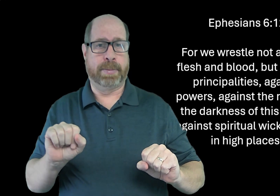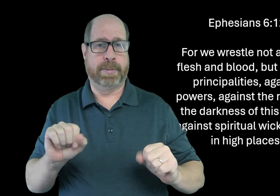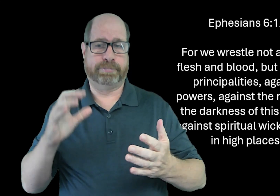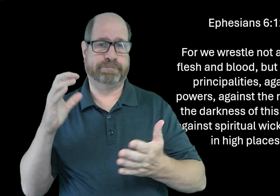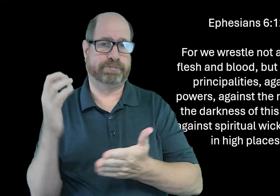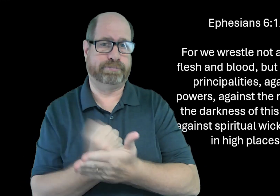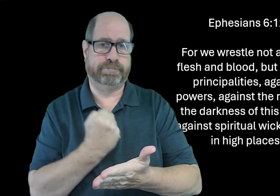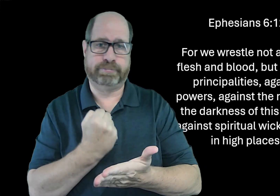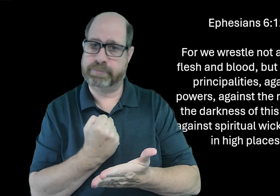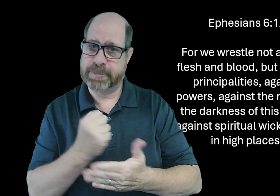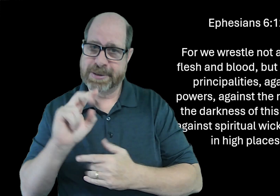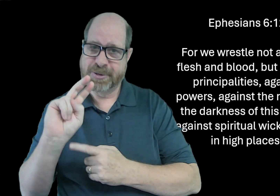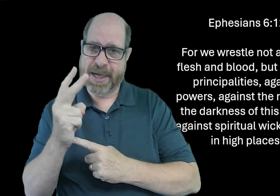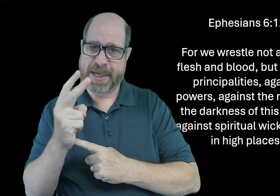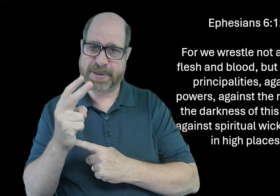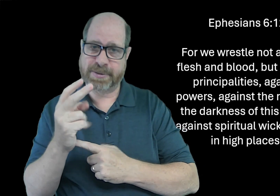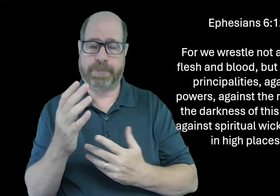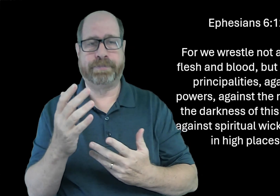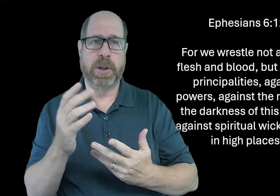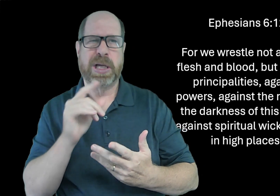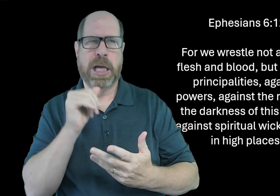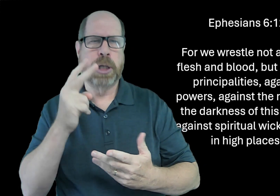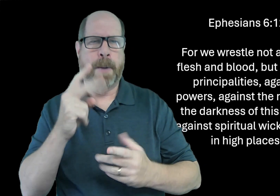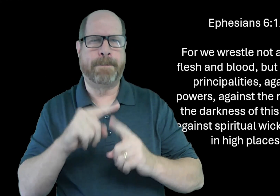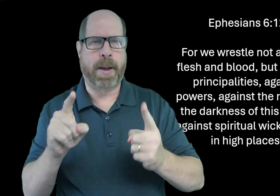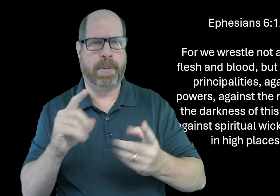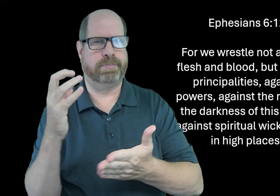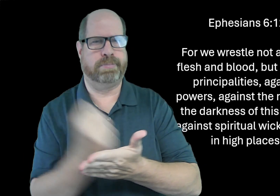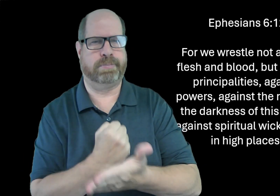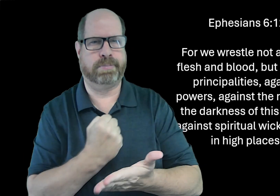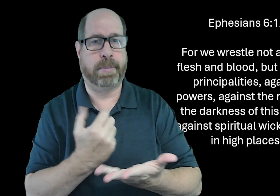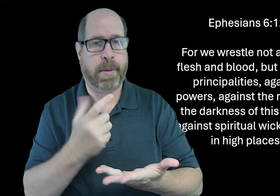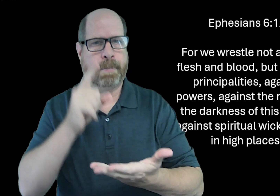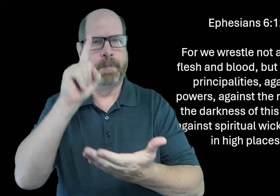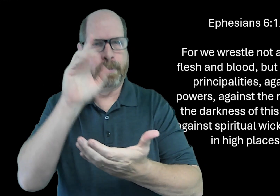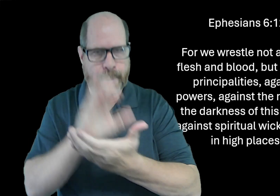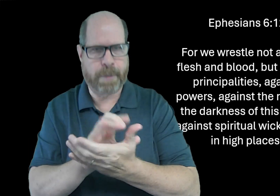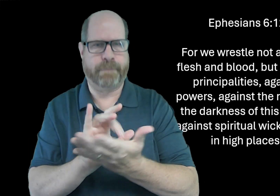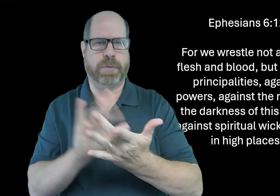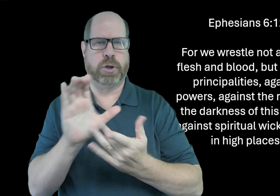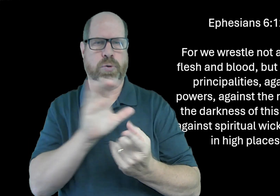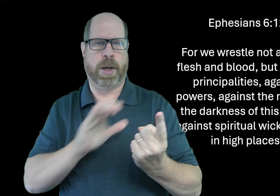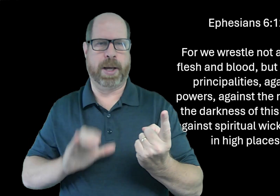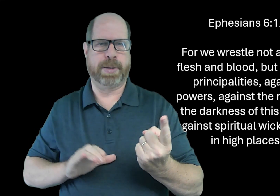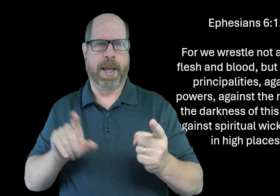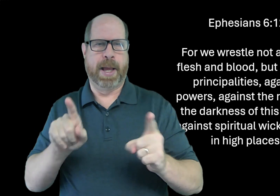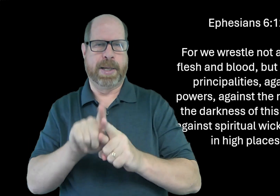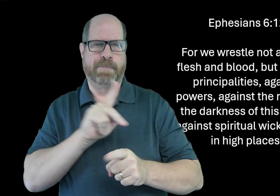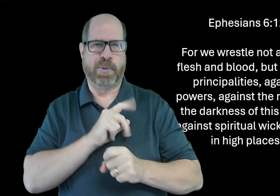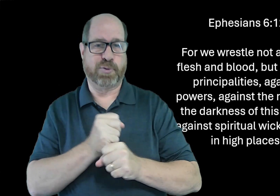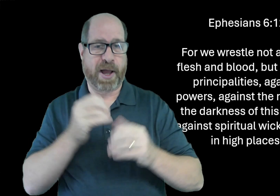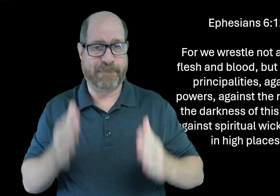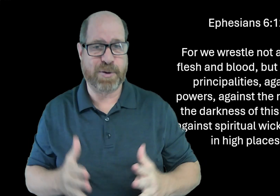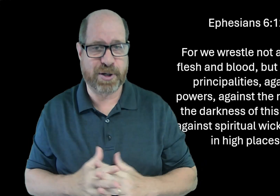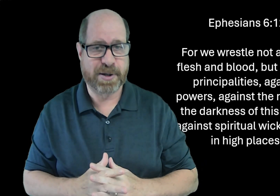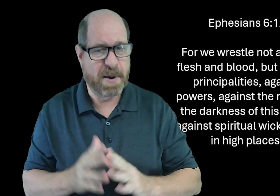people would take advantage of God giving us a second chance